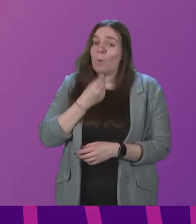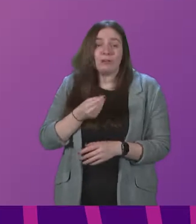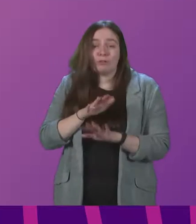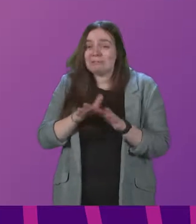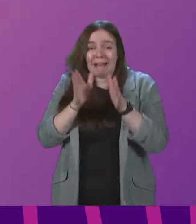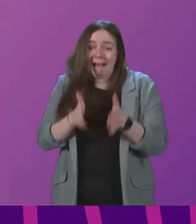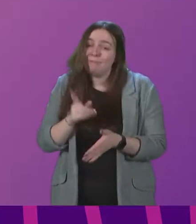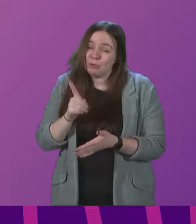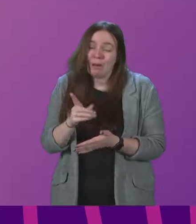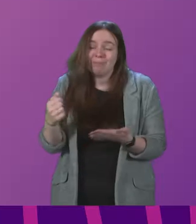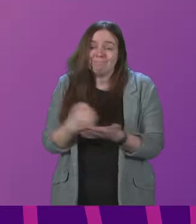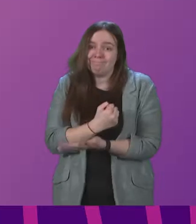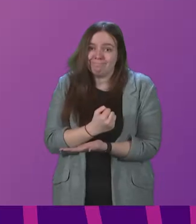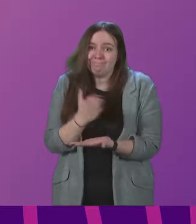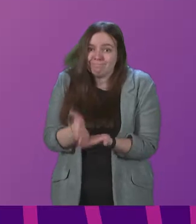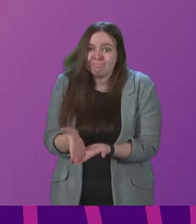afraid it is.